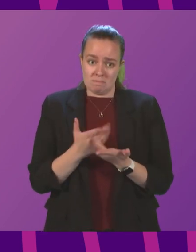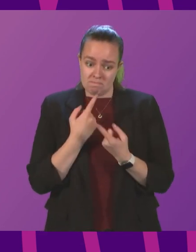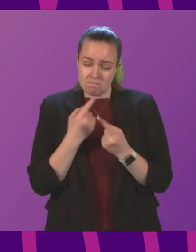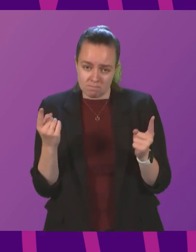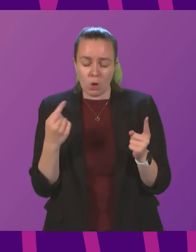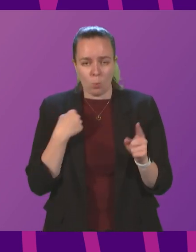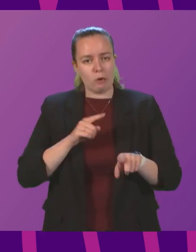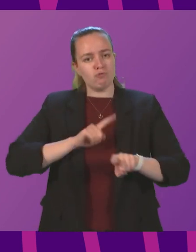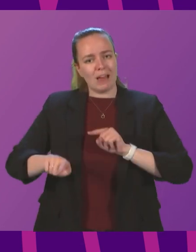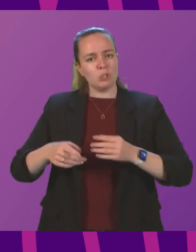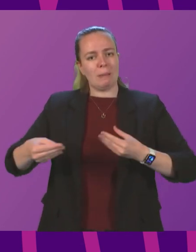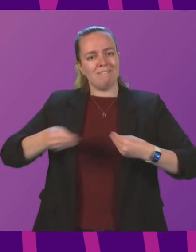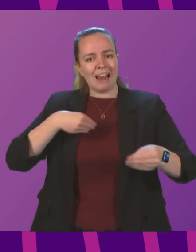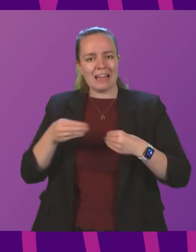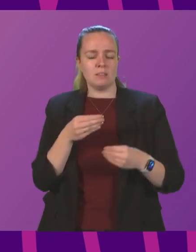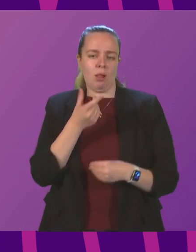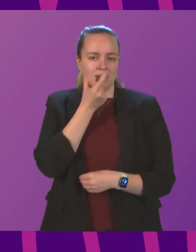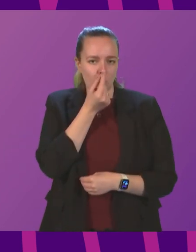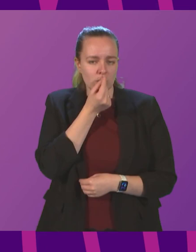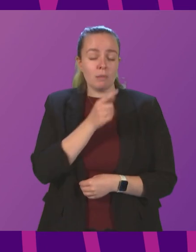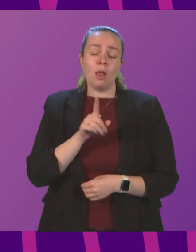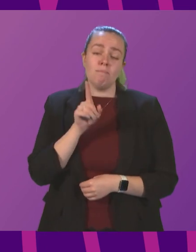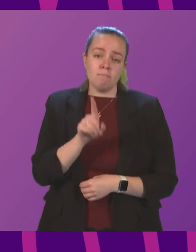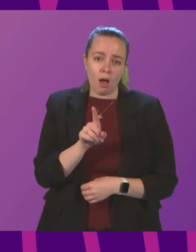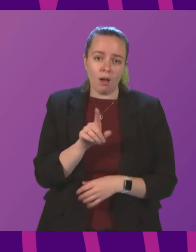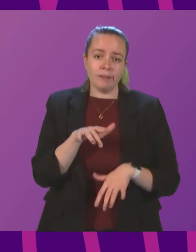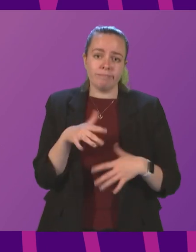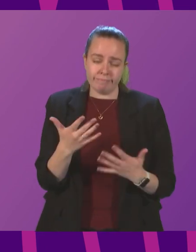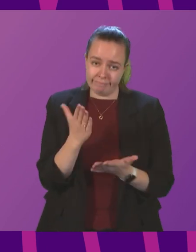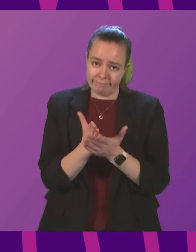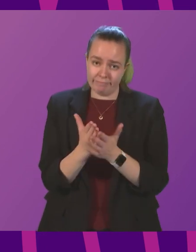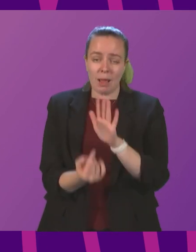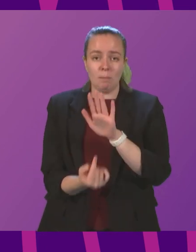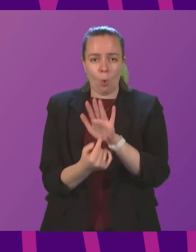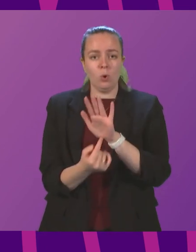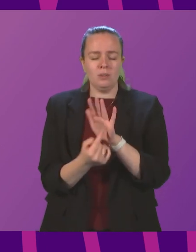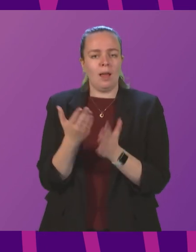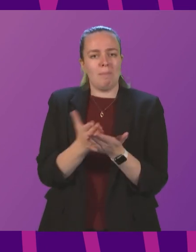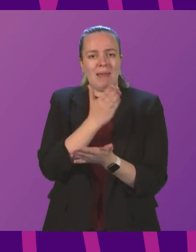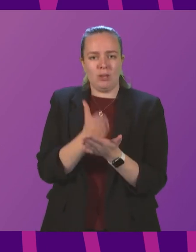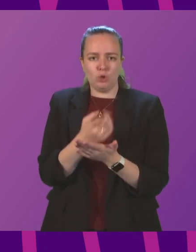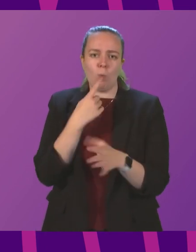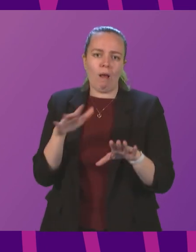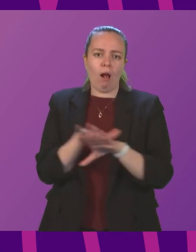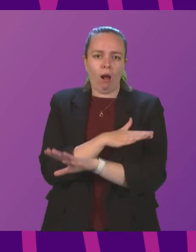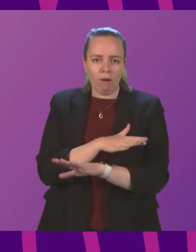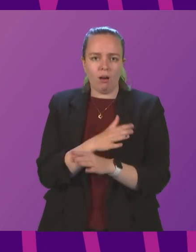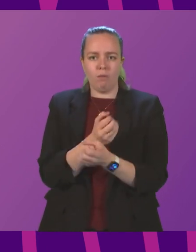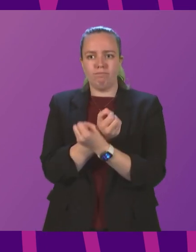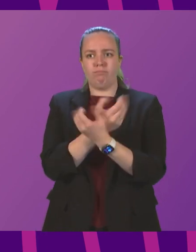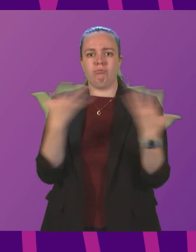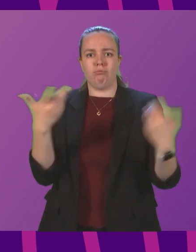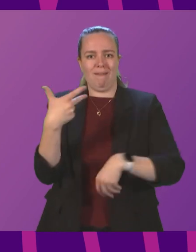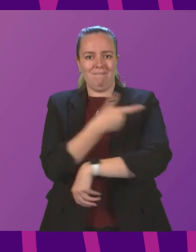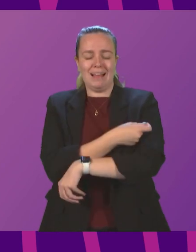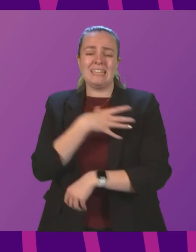we're trying to be as flexible as possible. But of critical importance is ensuring that we cover the volume of vaccinations